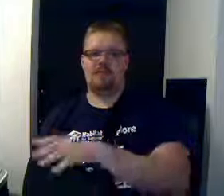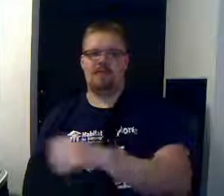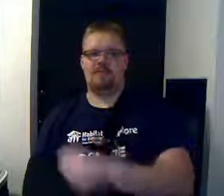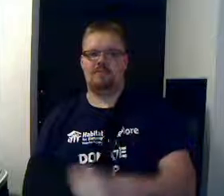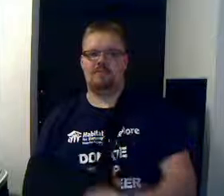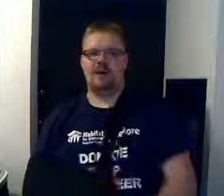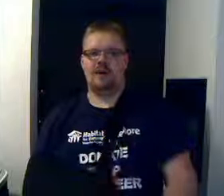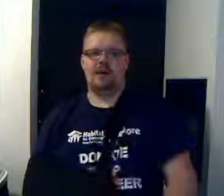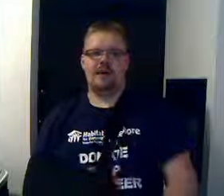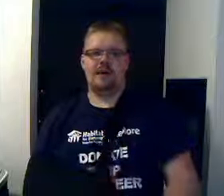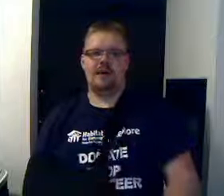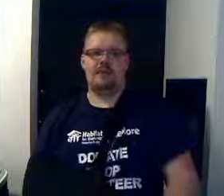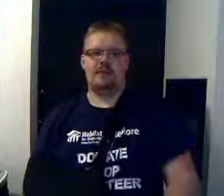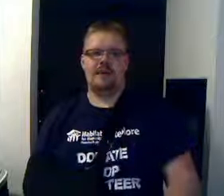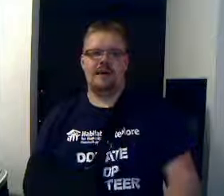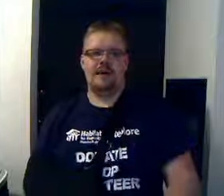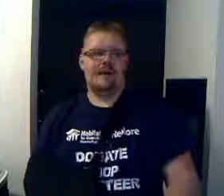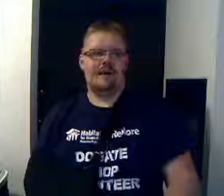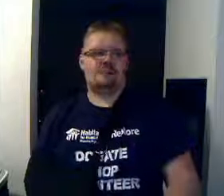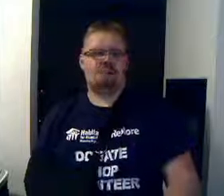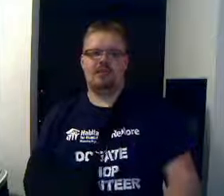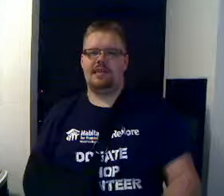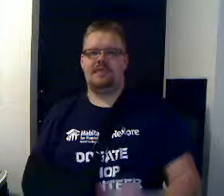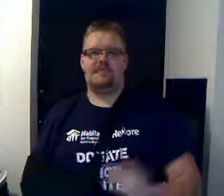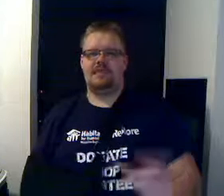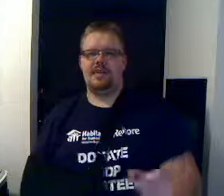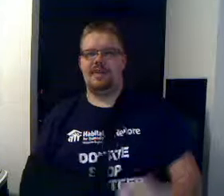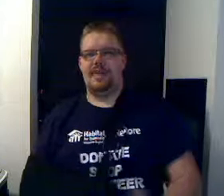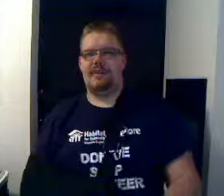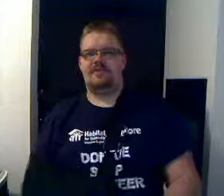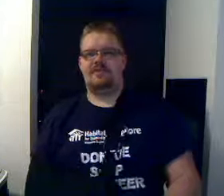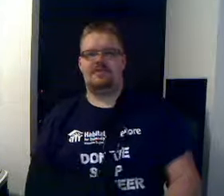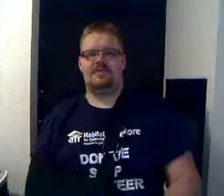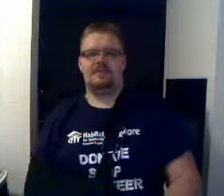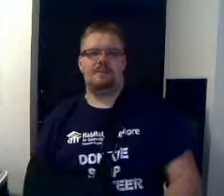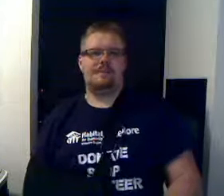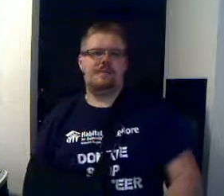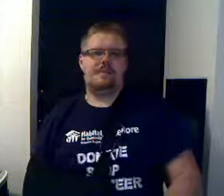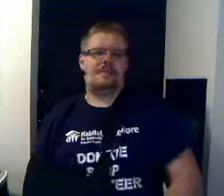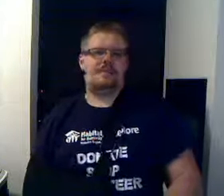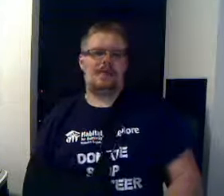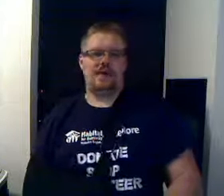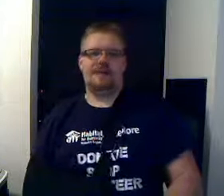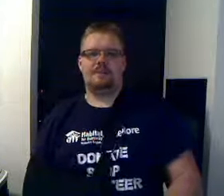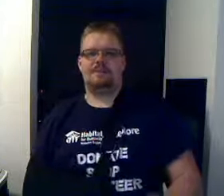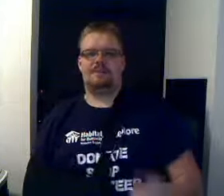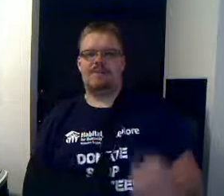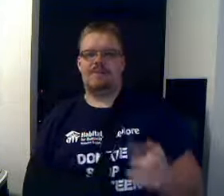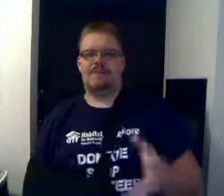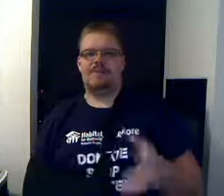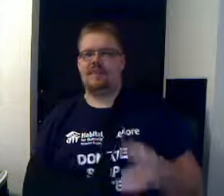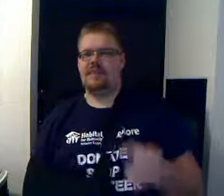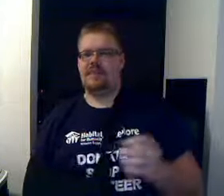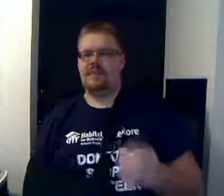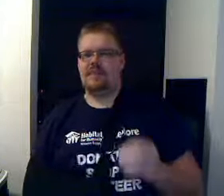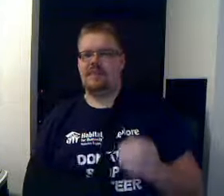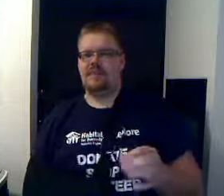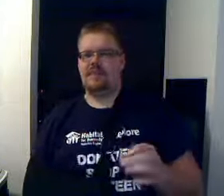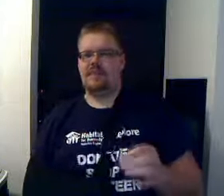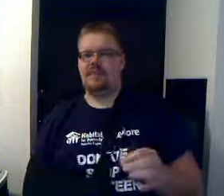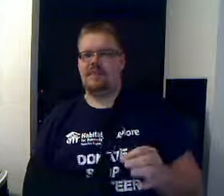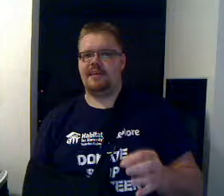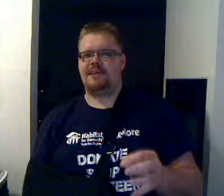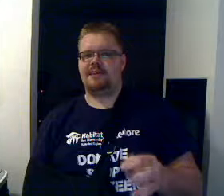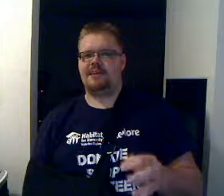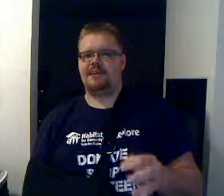had some run and gun and really fun encounters. But because these are temporary PCs,